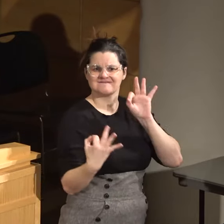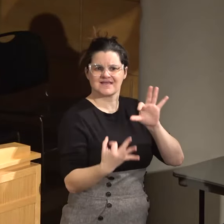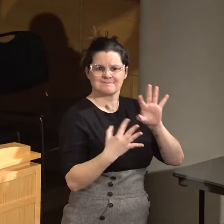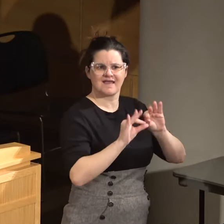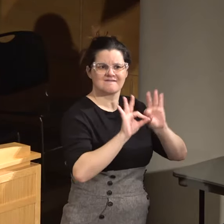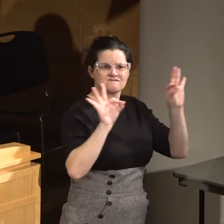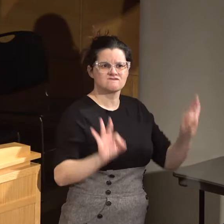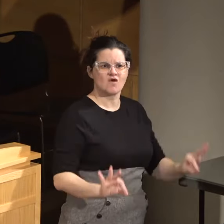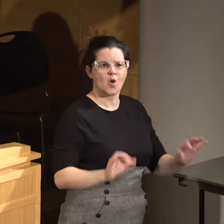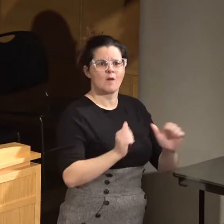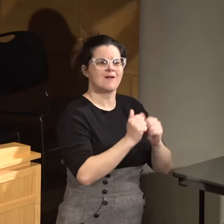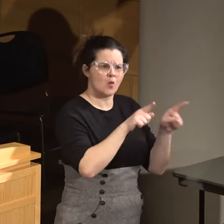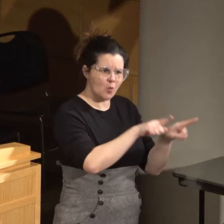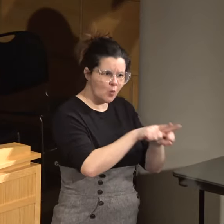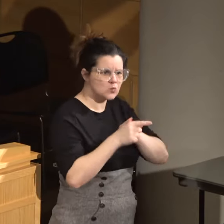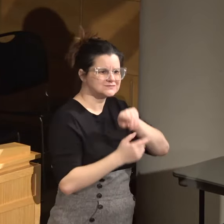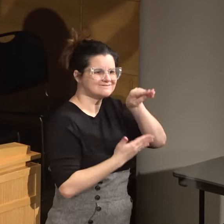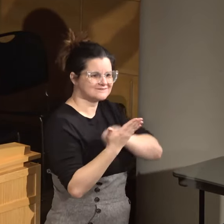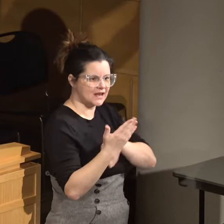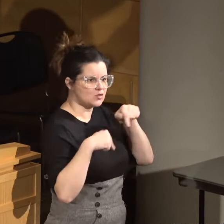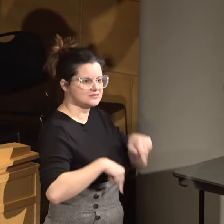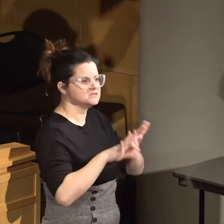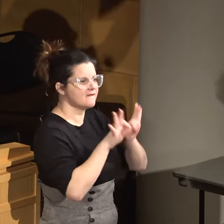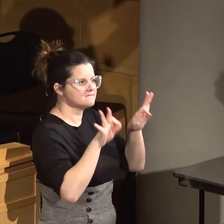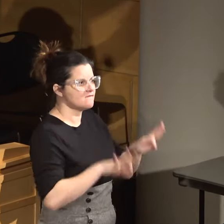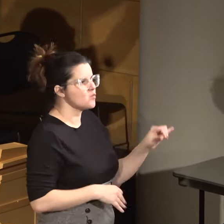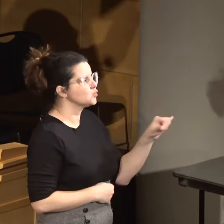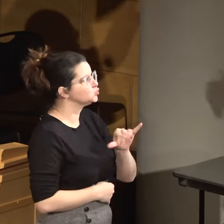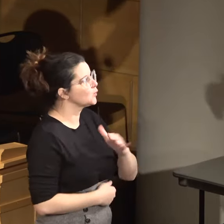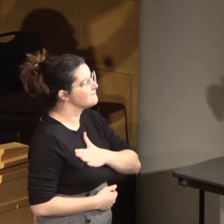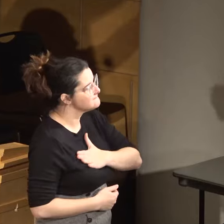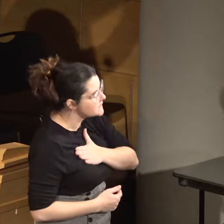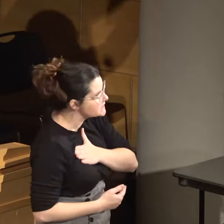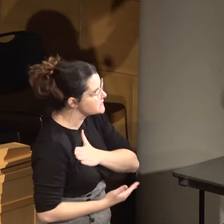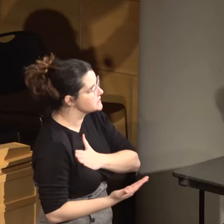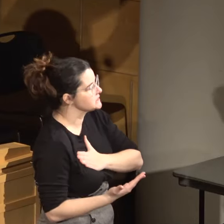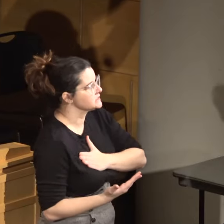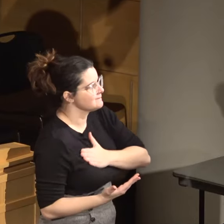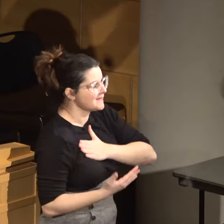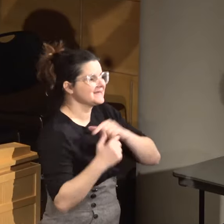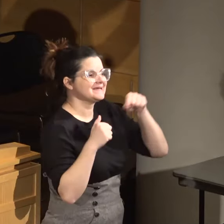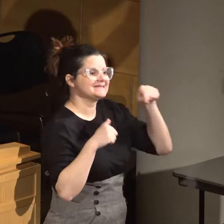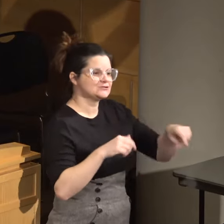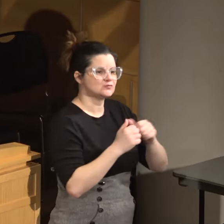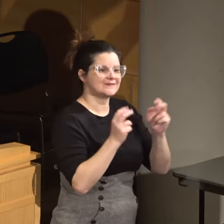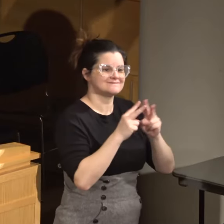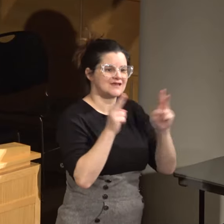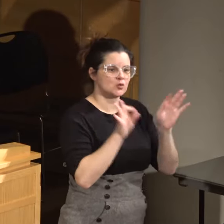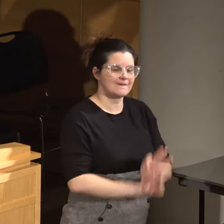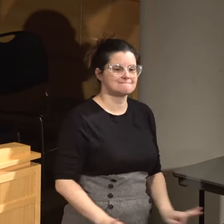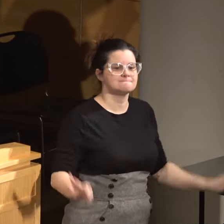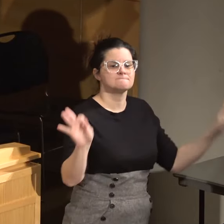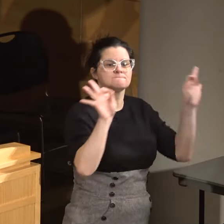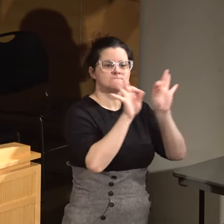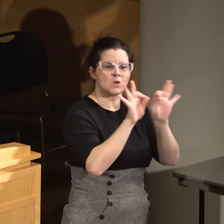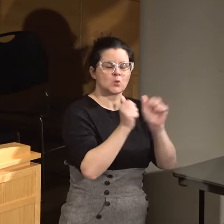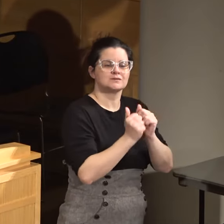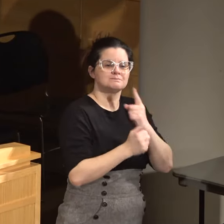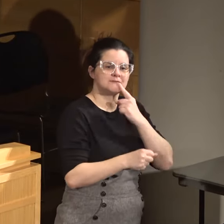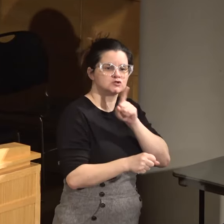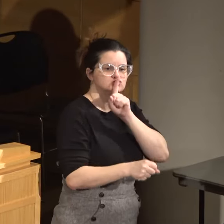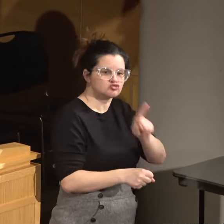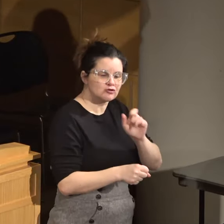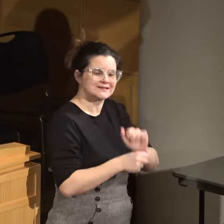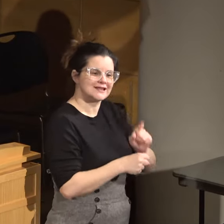form, but you can also fill out this one. Please, this will be very important for you to make sure